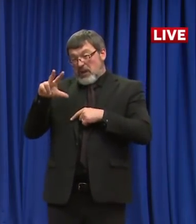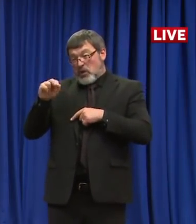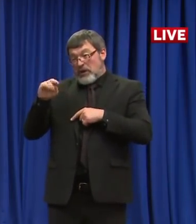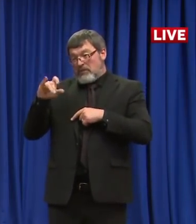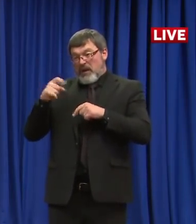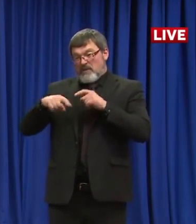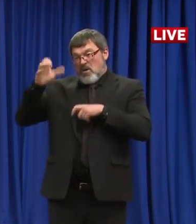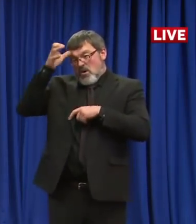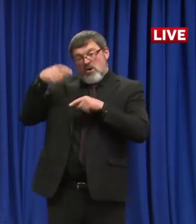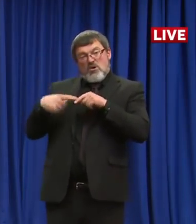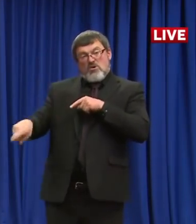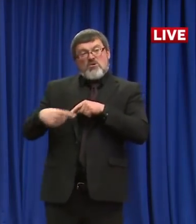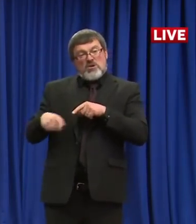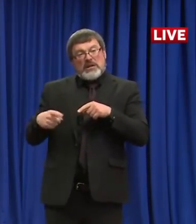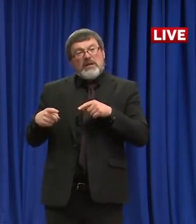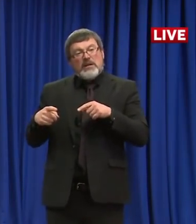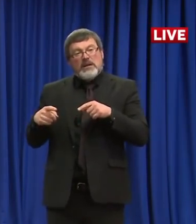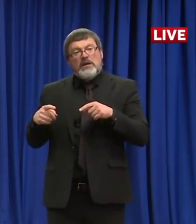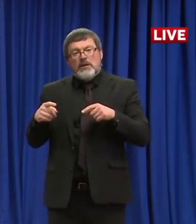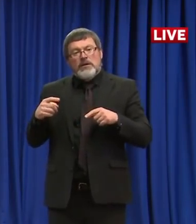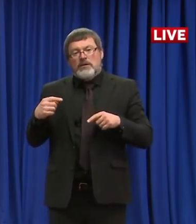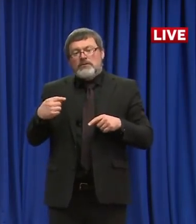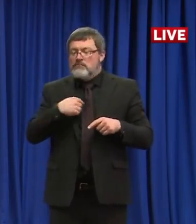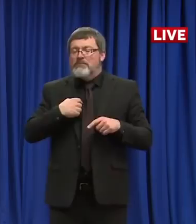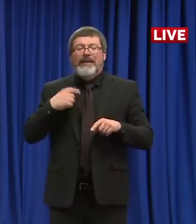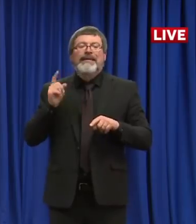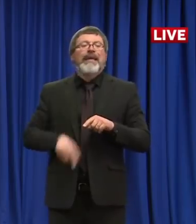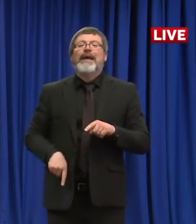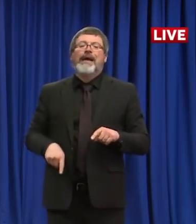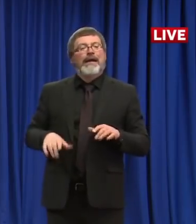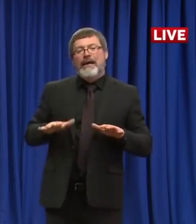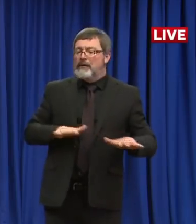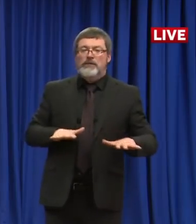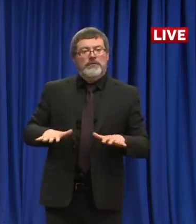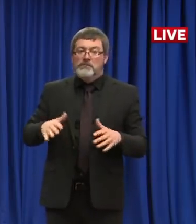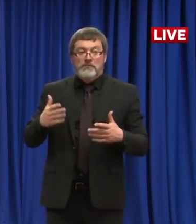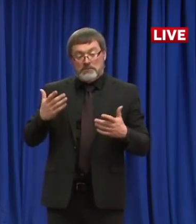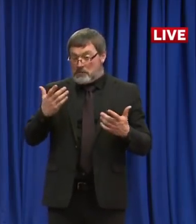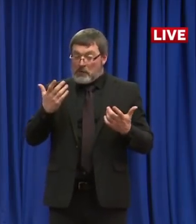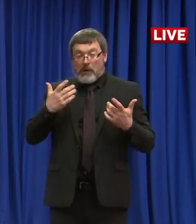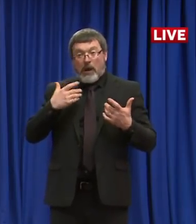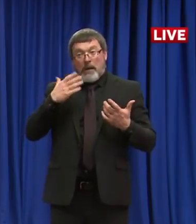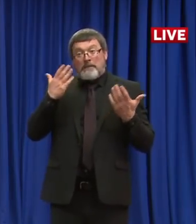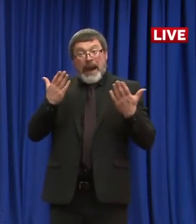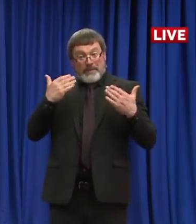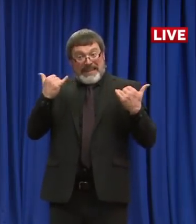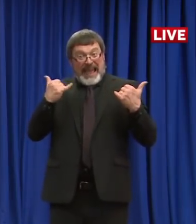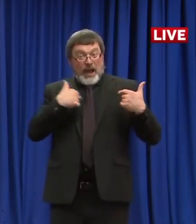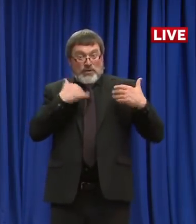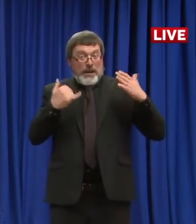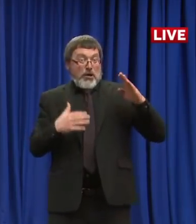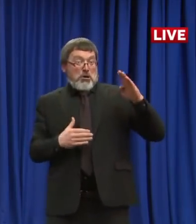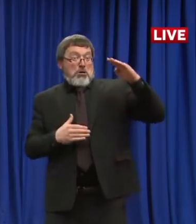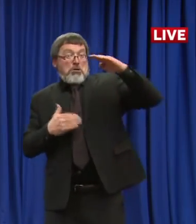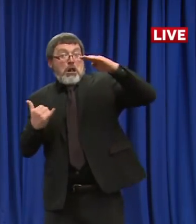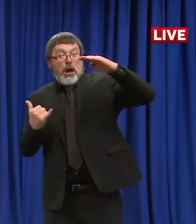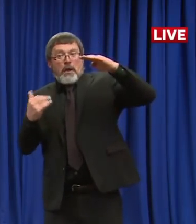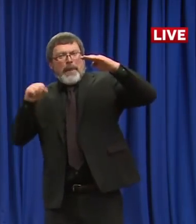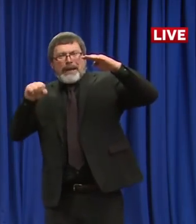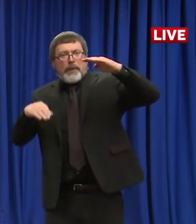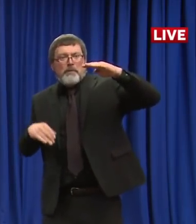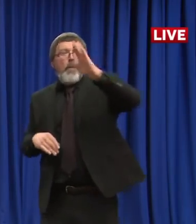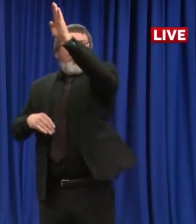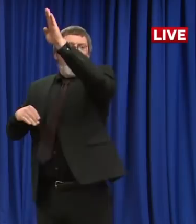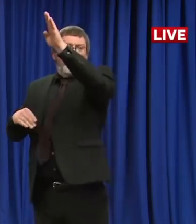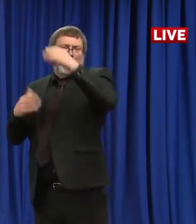surge, a second spike, whatever you might call it at any point in time. And we have to be prepared for that. In terms of the incoming to our newsroom for the public,